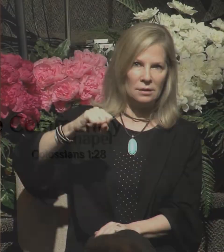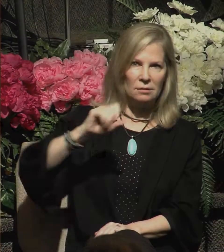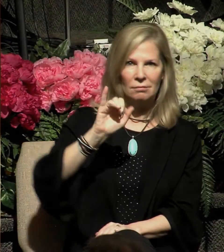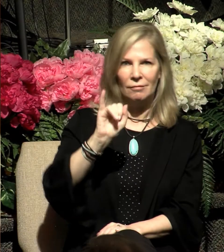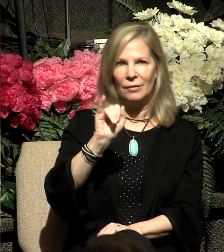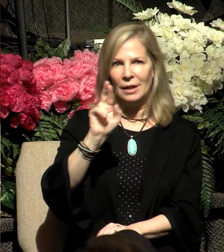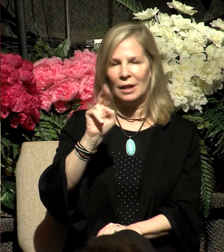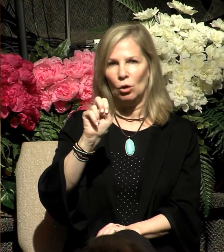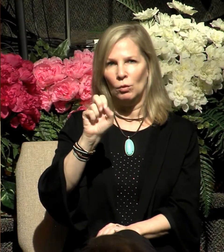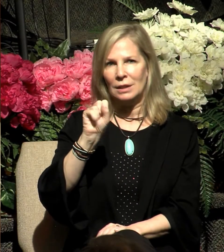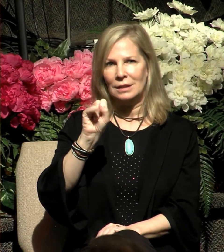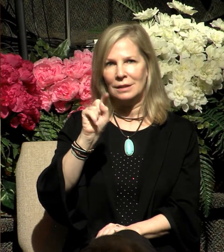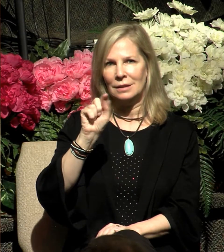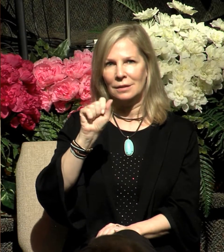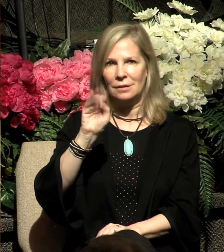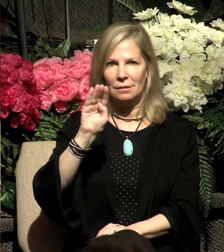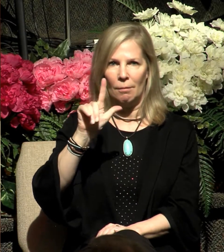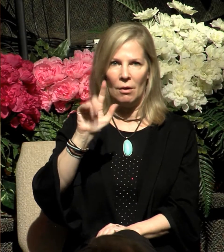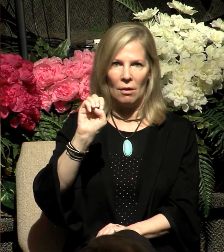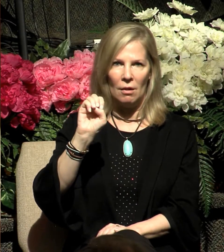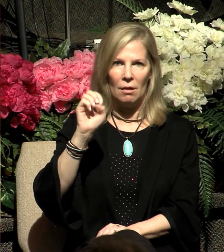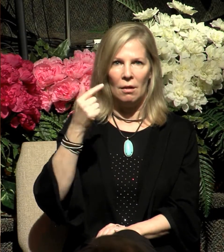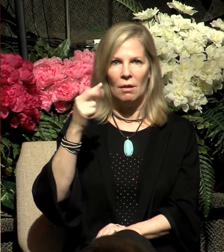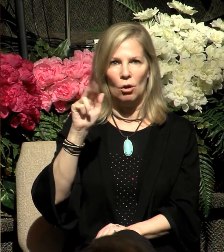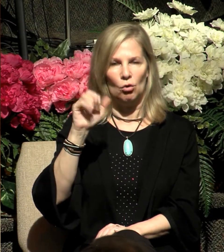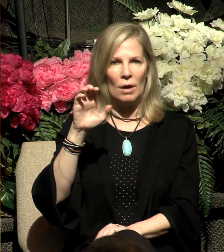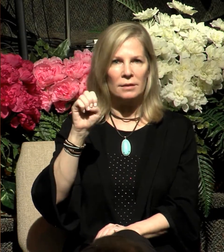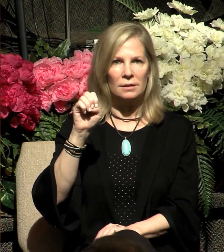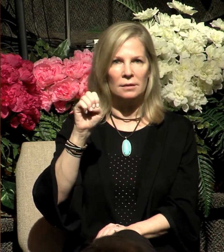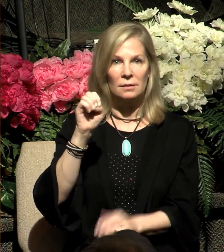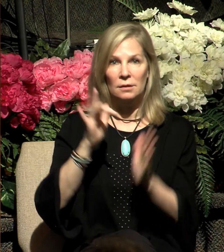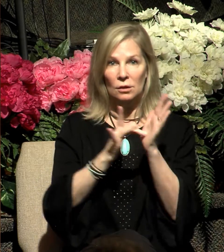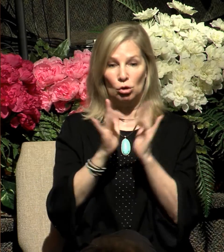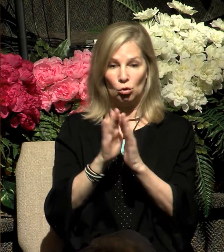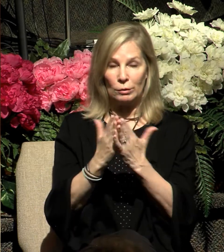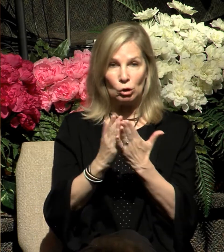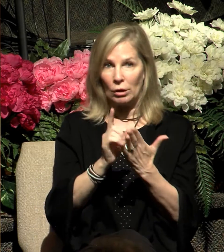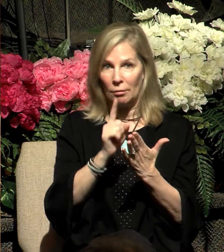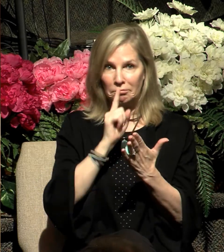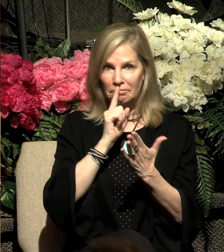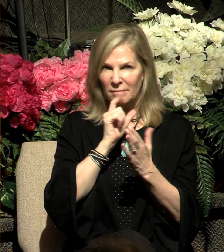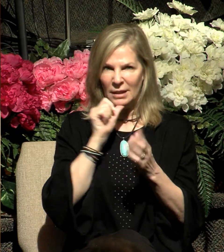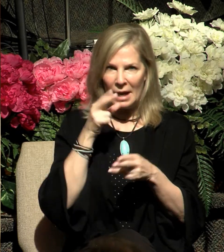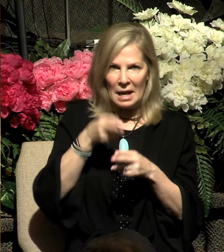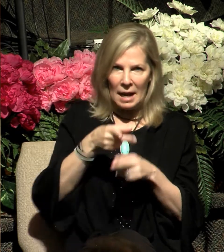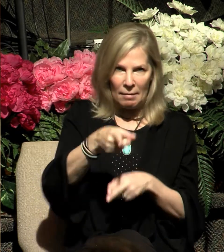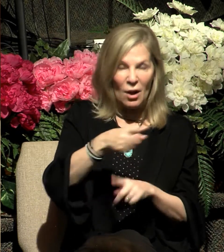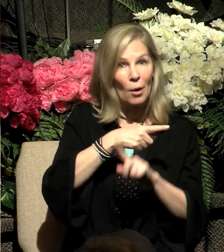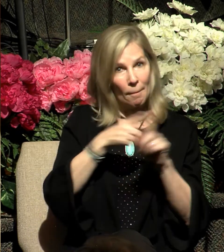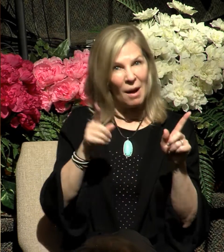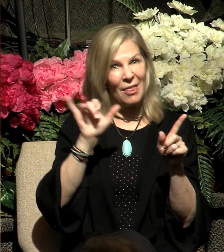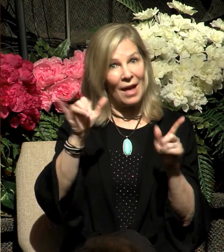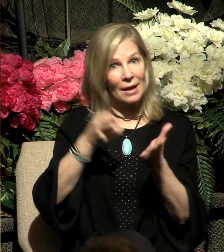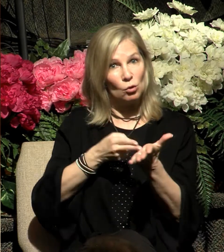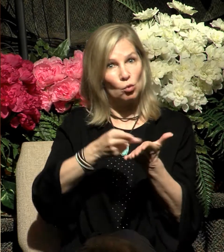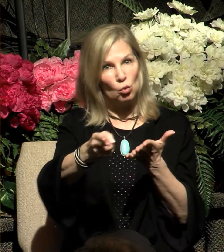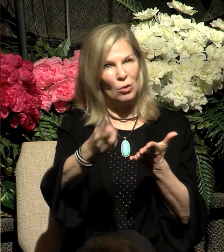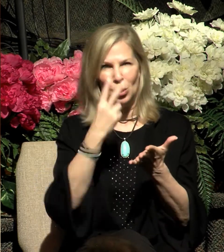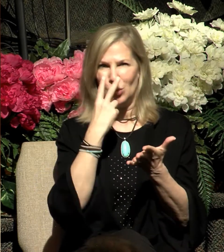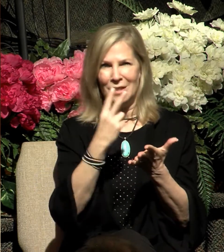...by name in Scripture, but it is a truth that is seen throughout the Bible. So, what is